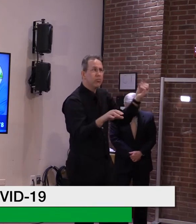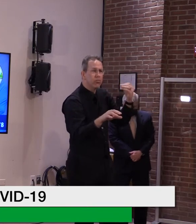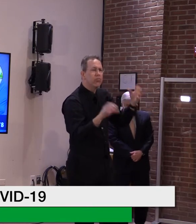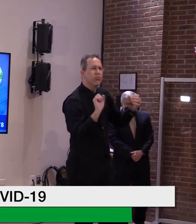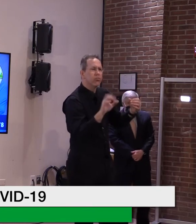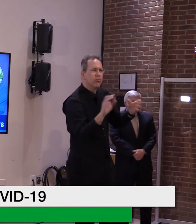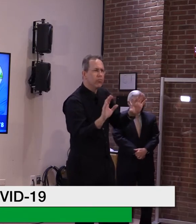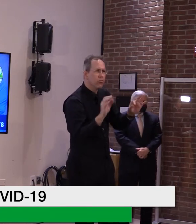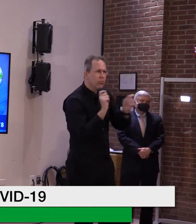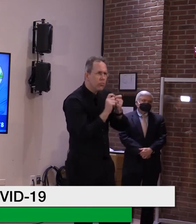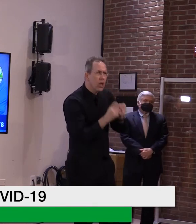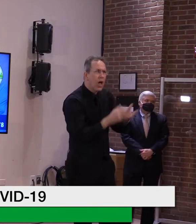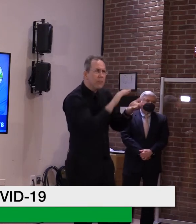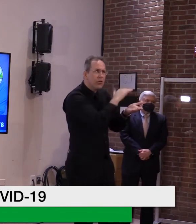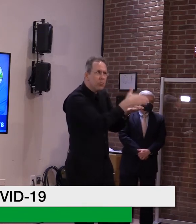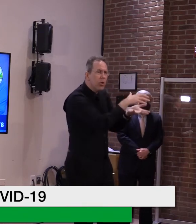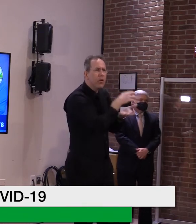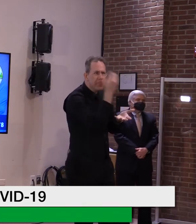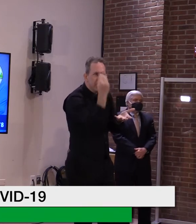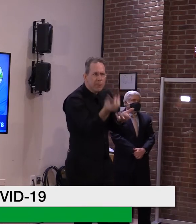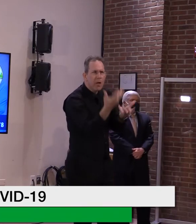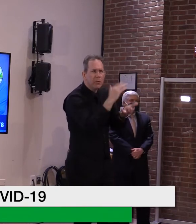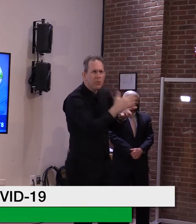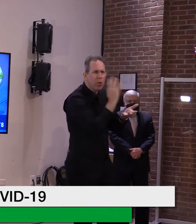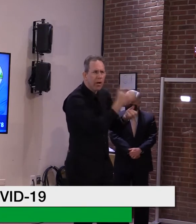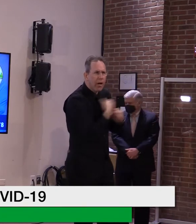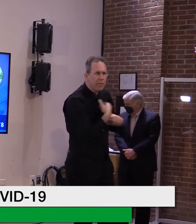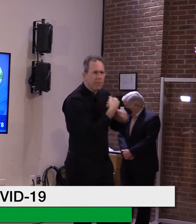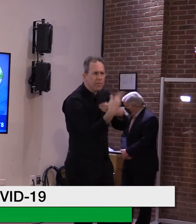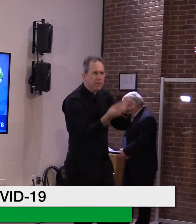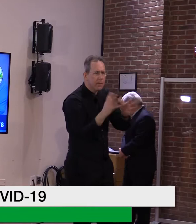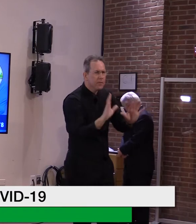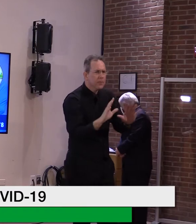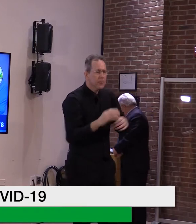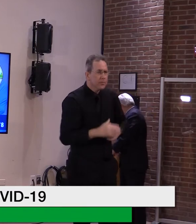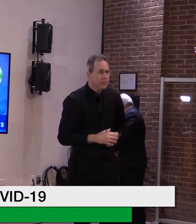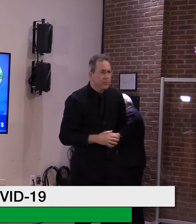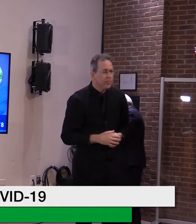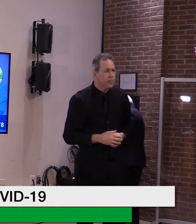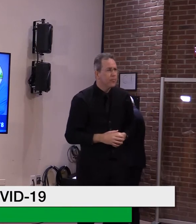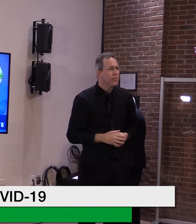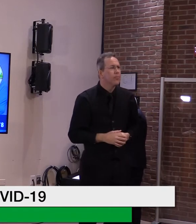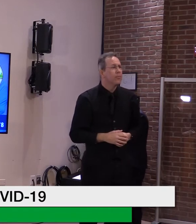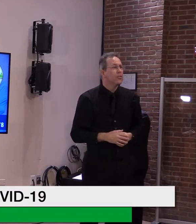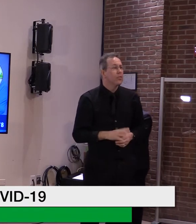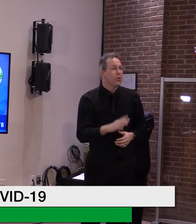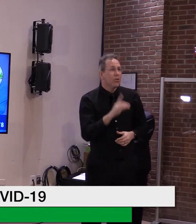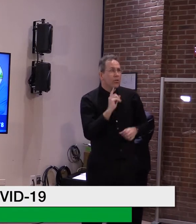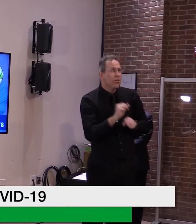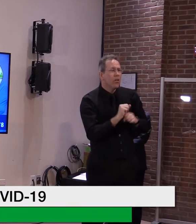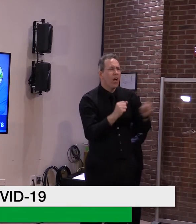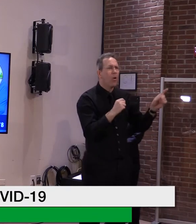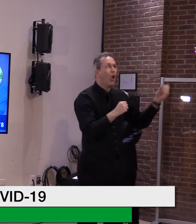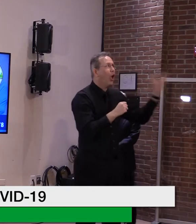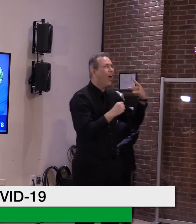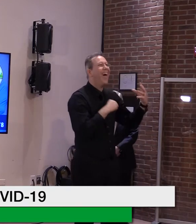that they will be able to supply us with the vaccinations that we think are needed in order to initiate our plan.